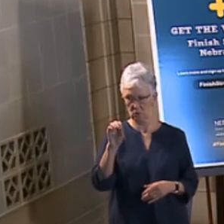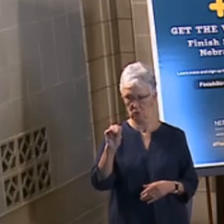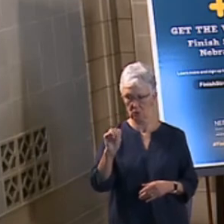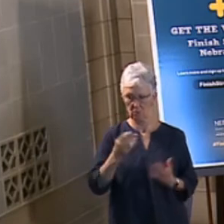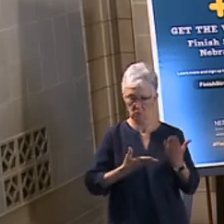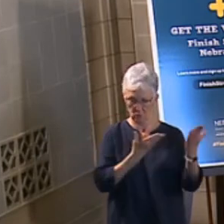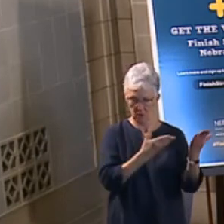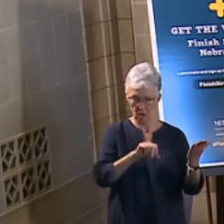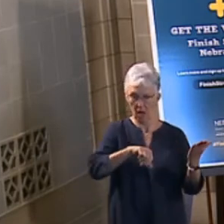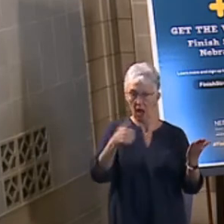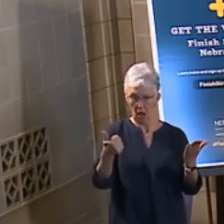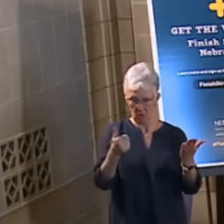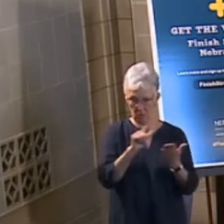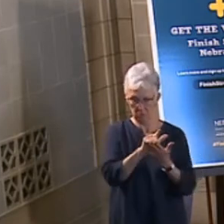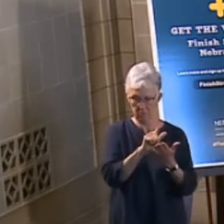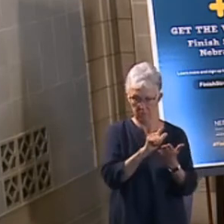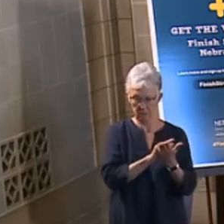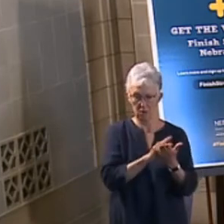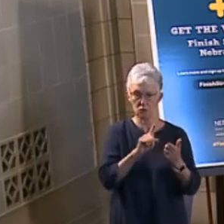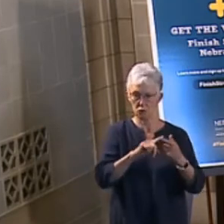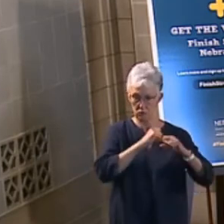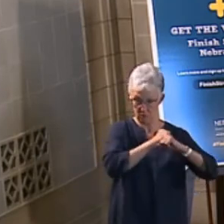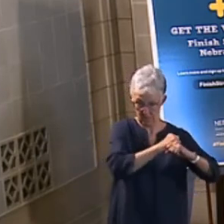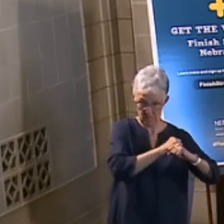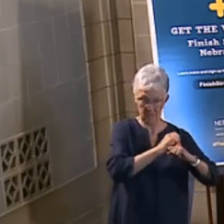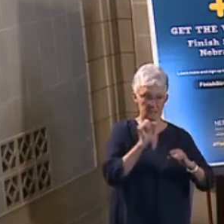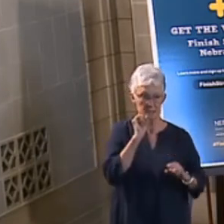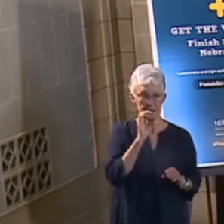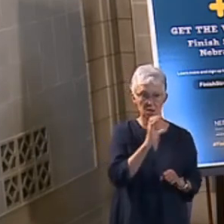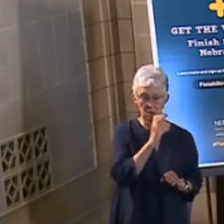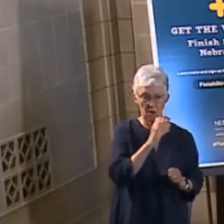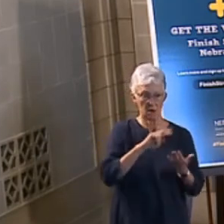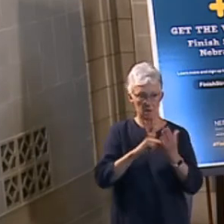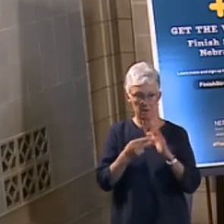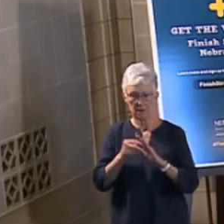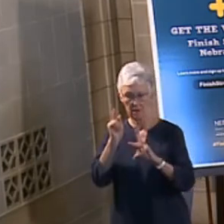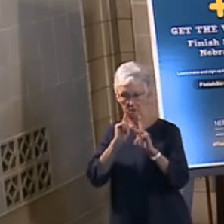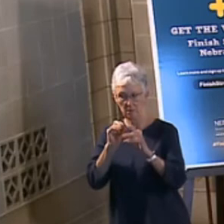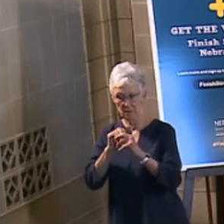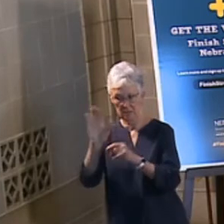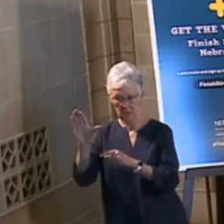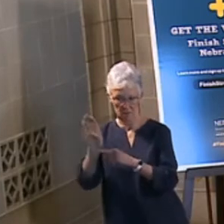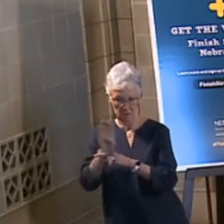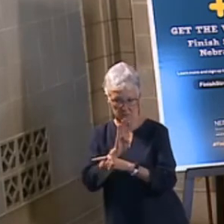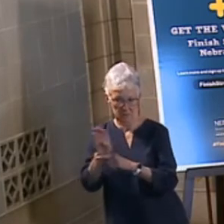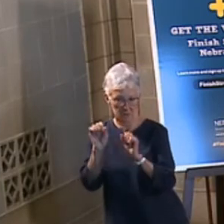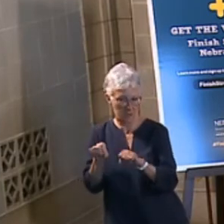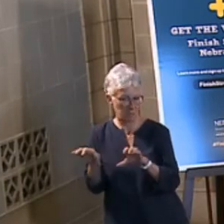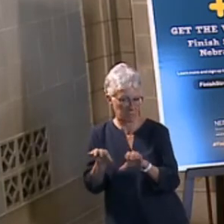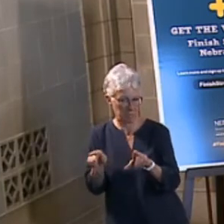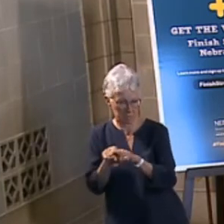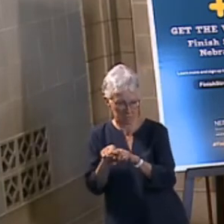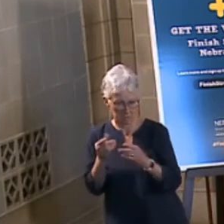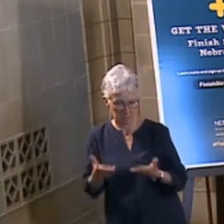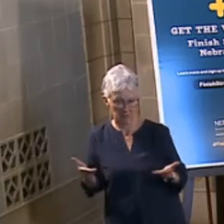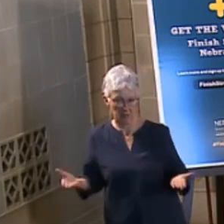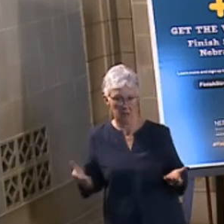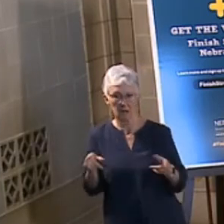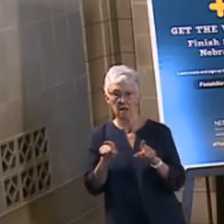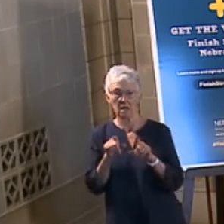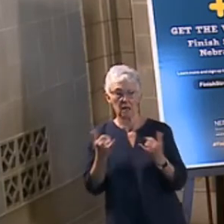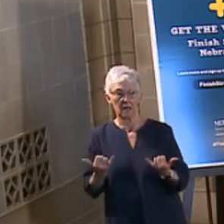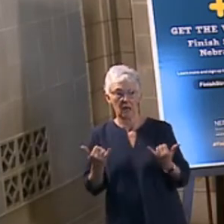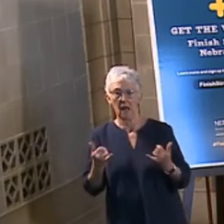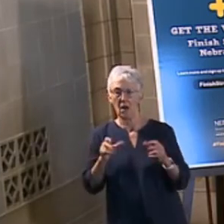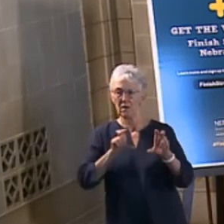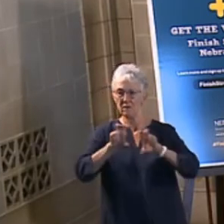older Nebraskans to be able to allow folks in his industry to be able to do the same thing with regard to their investments. So, for example, now investment advisors